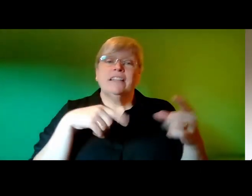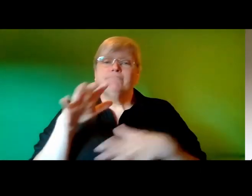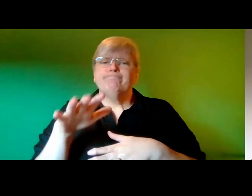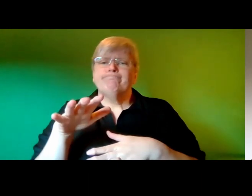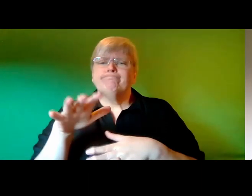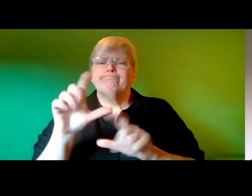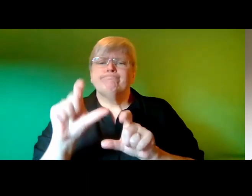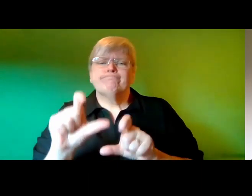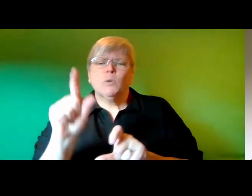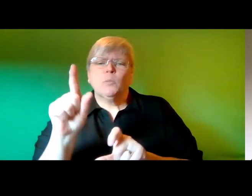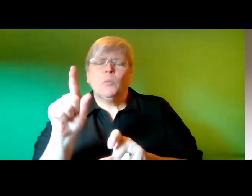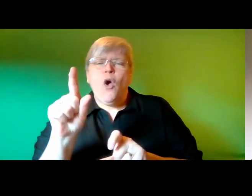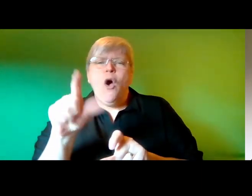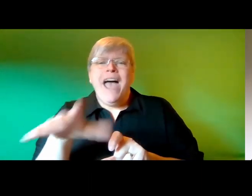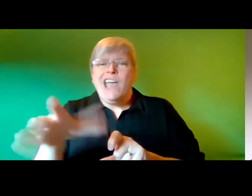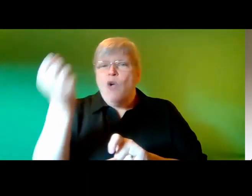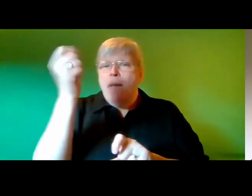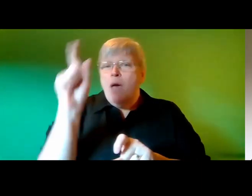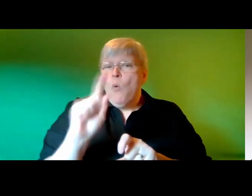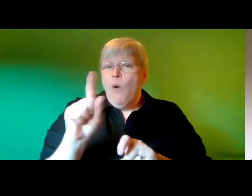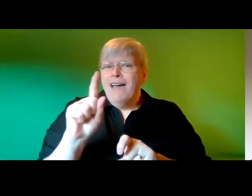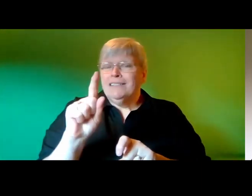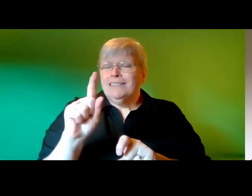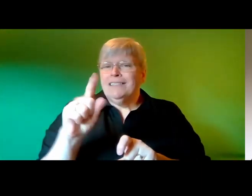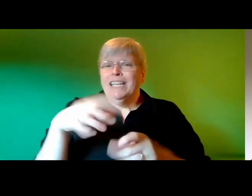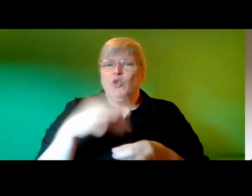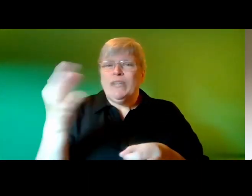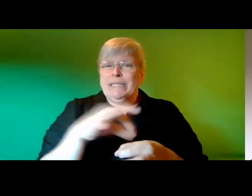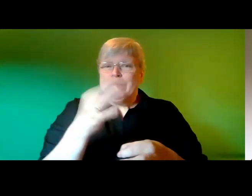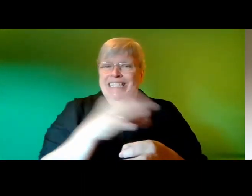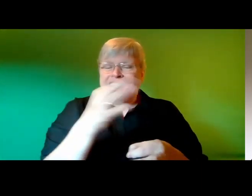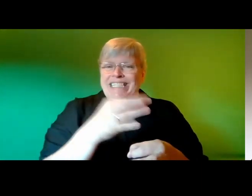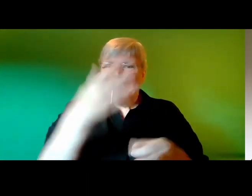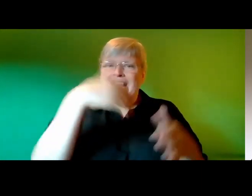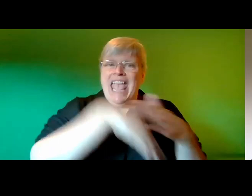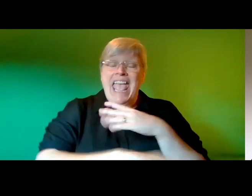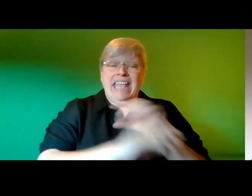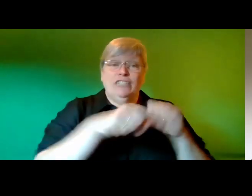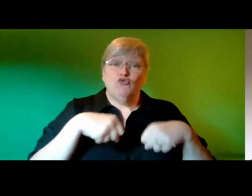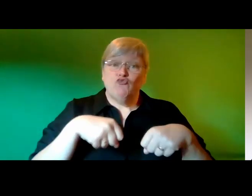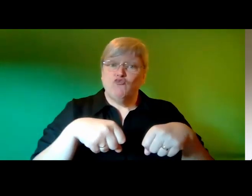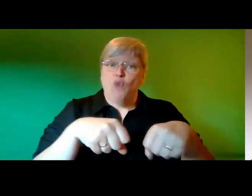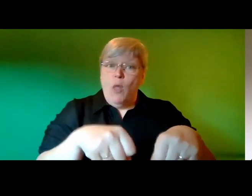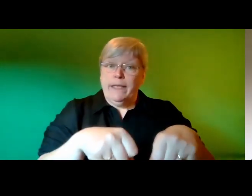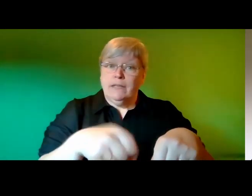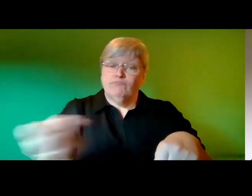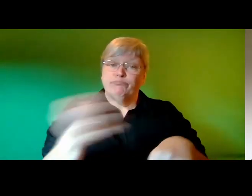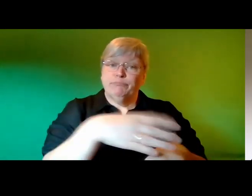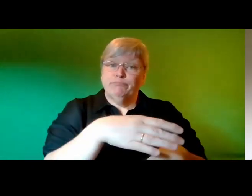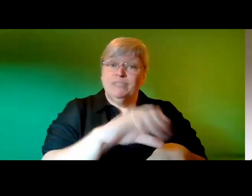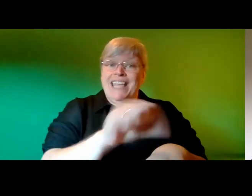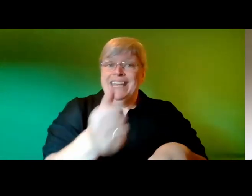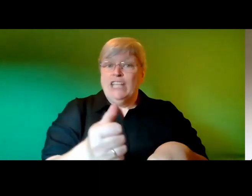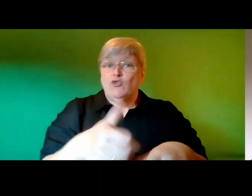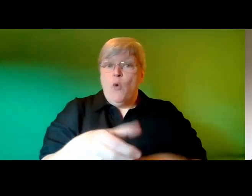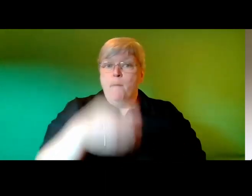before grabbing a packet of lightly salted crisps he places it delicately into the trolley next to a bottle of